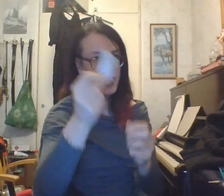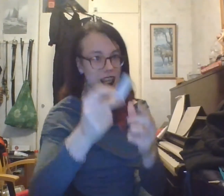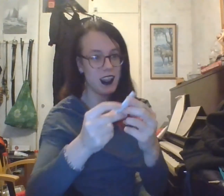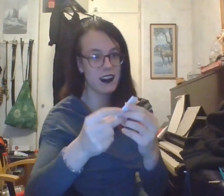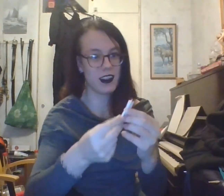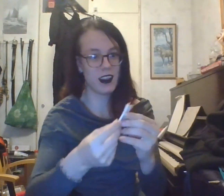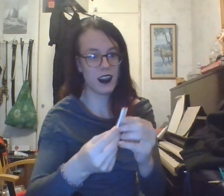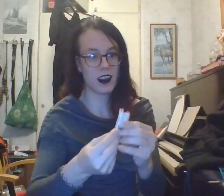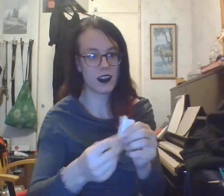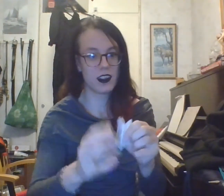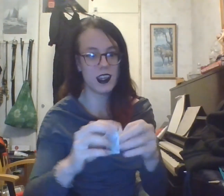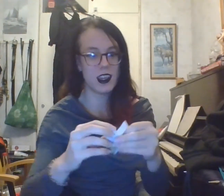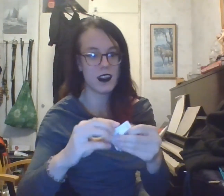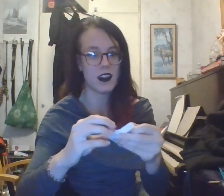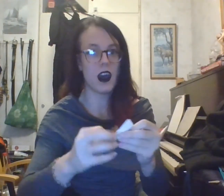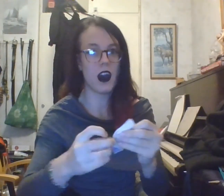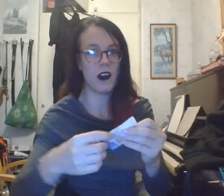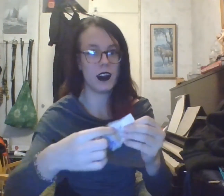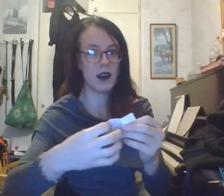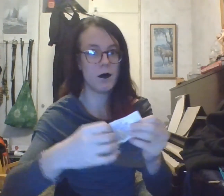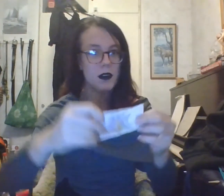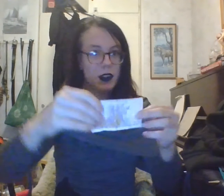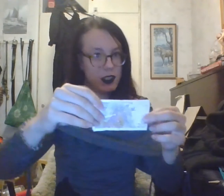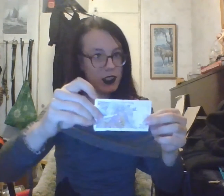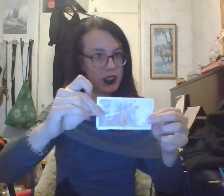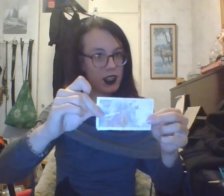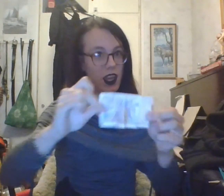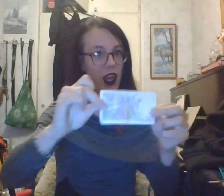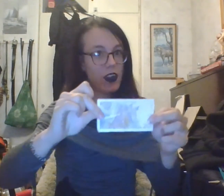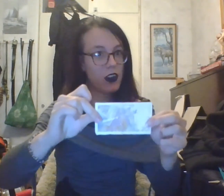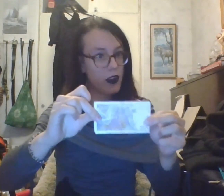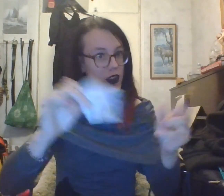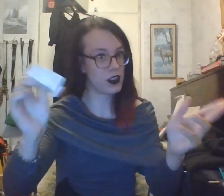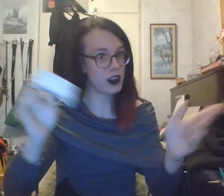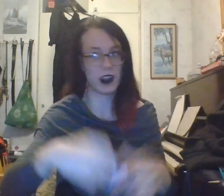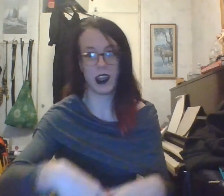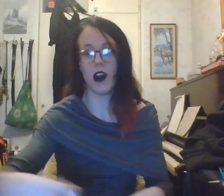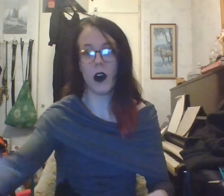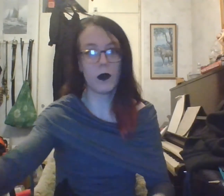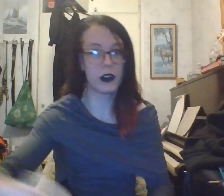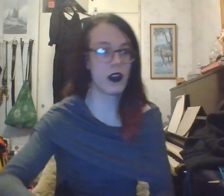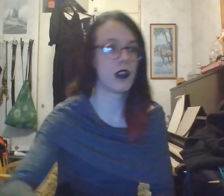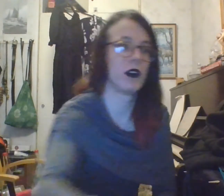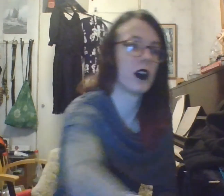Because these aren't important in our current society. All we do is read cards.